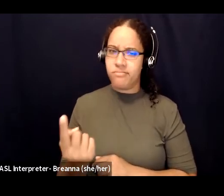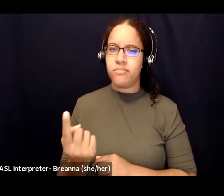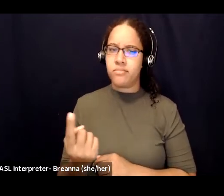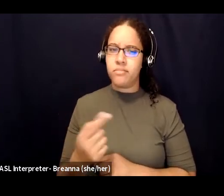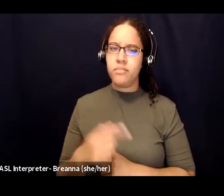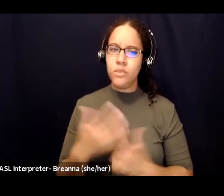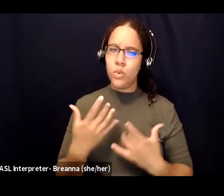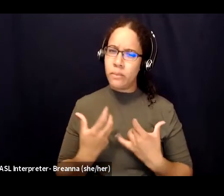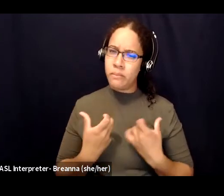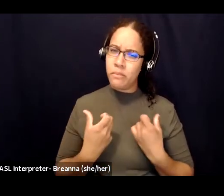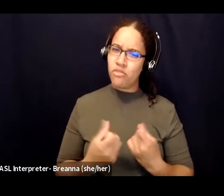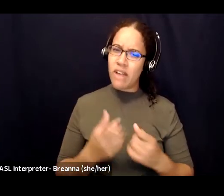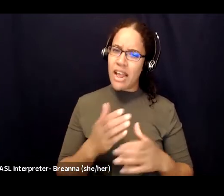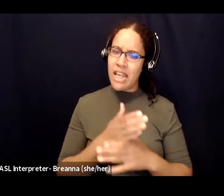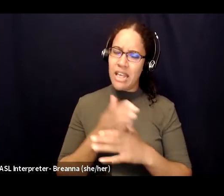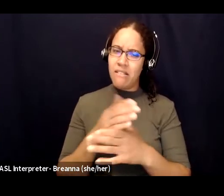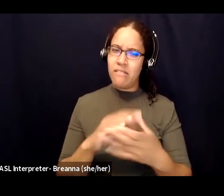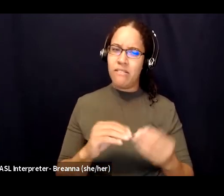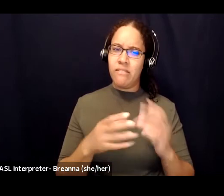you deserved a safe person to talk to